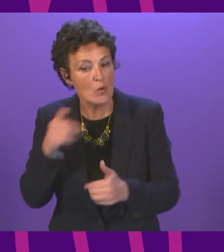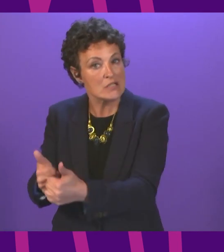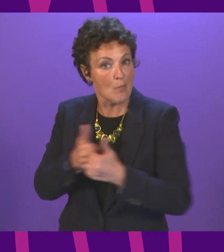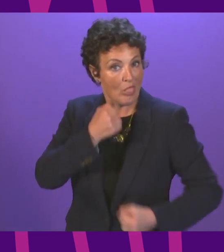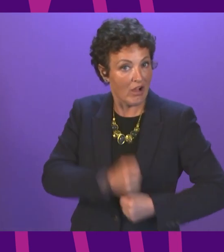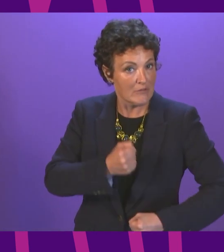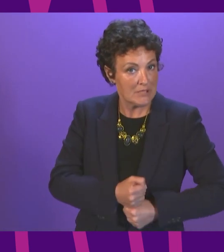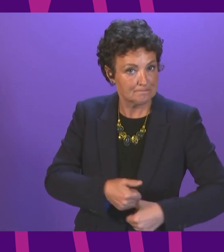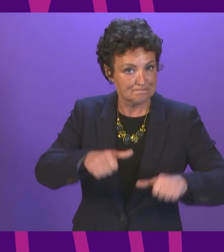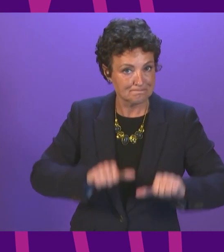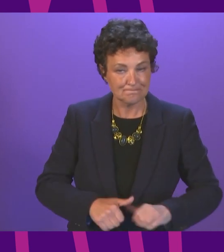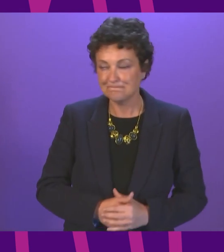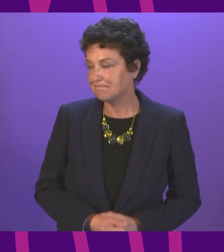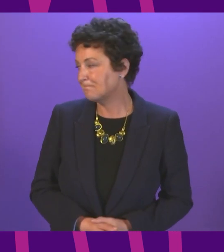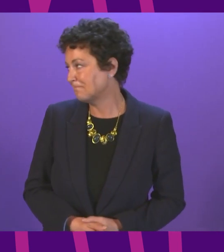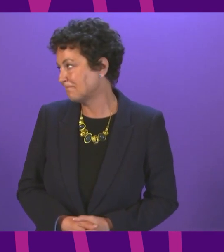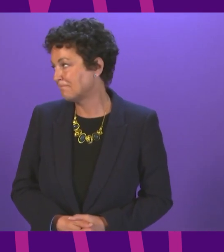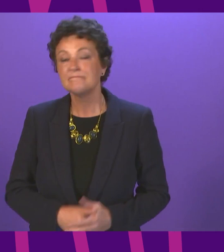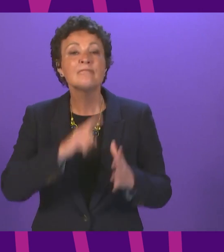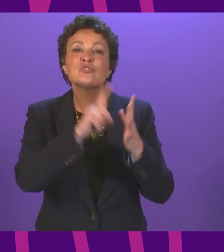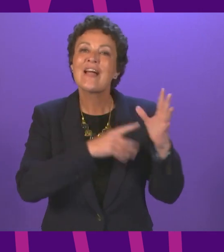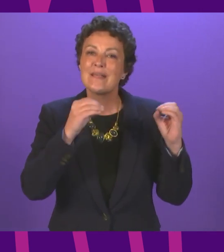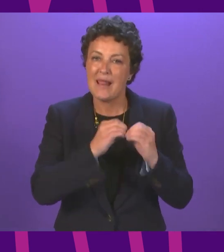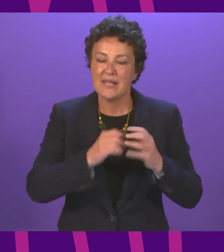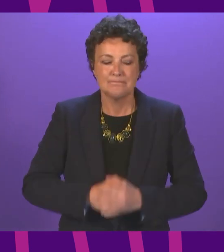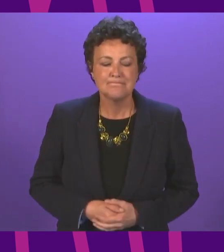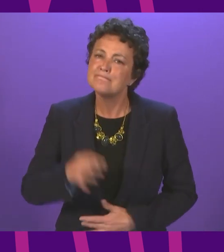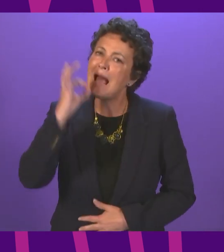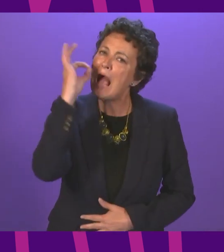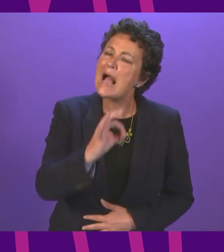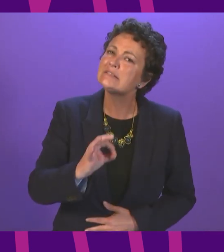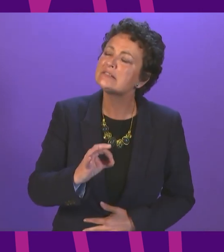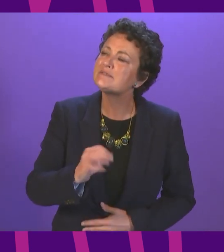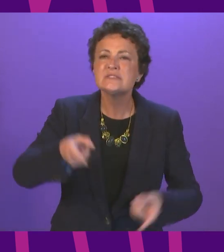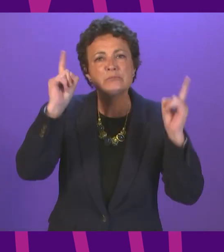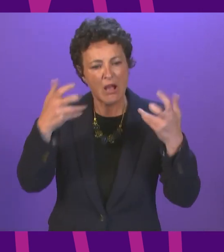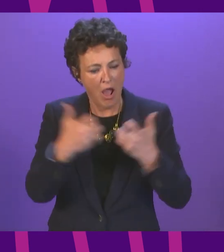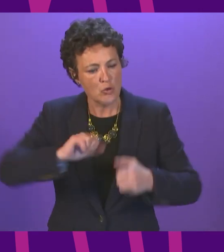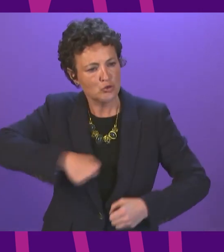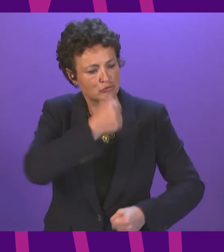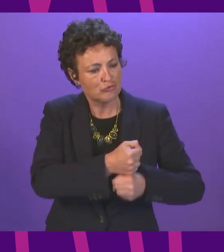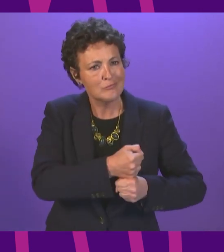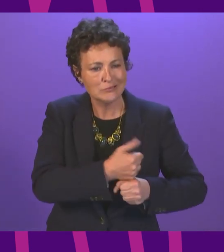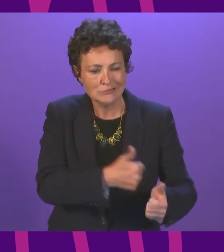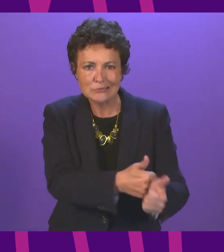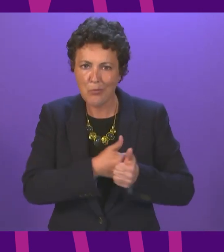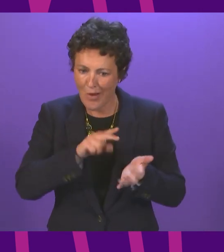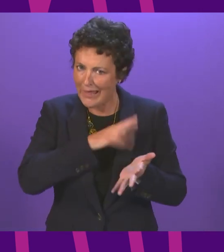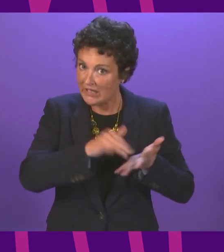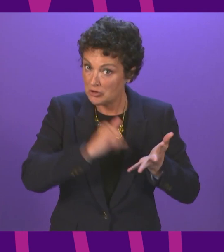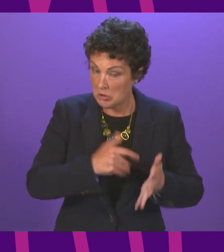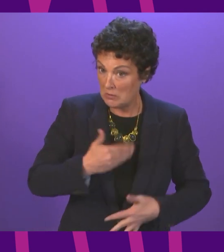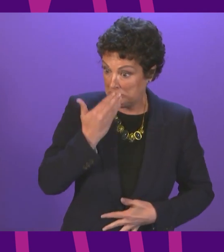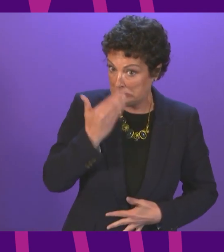Question number six, Jackie Bailey. To ask the First Minister how the Scottish Government is supporting the NHS in light of reports